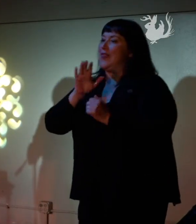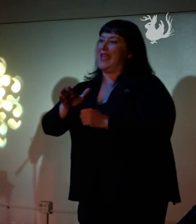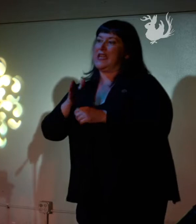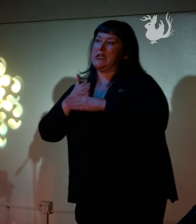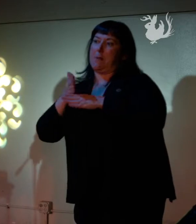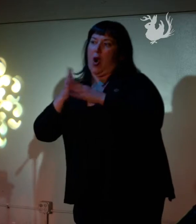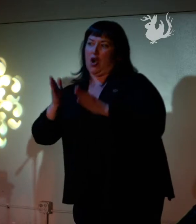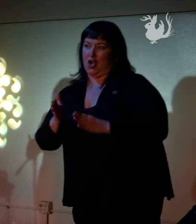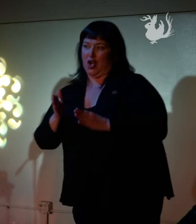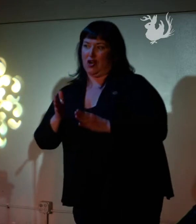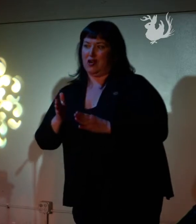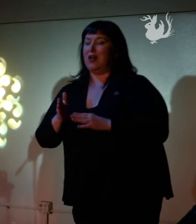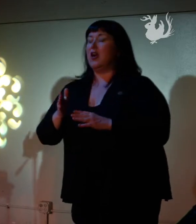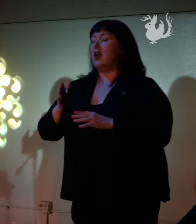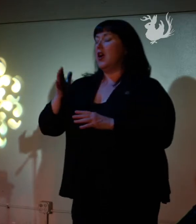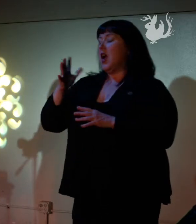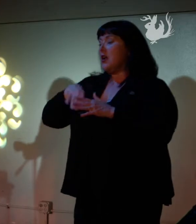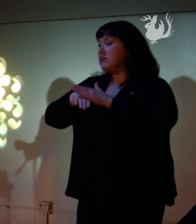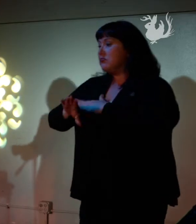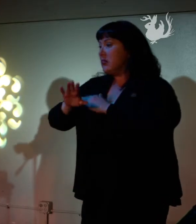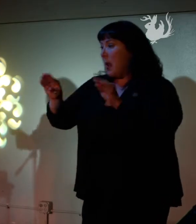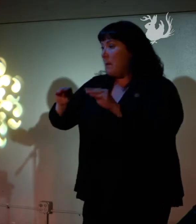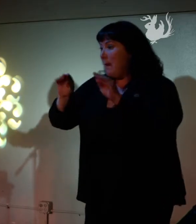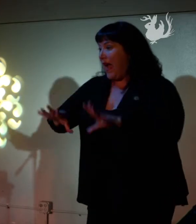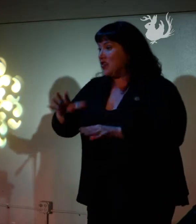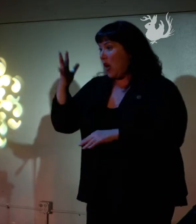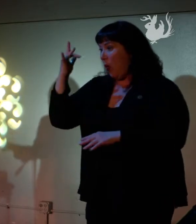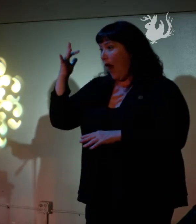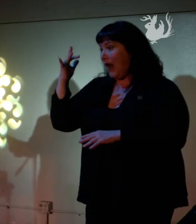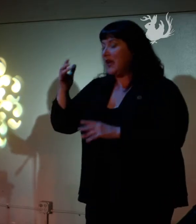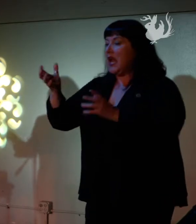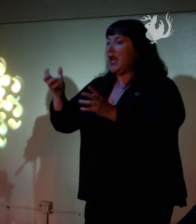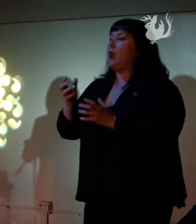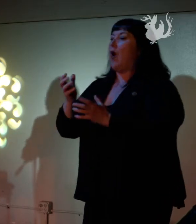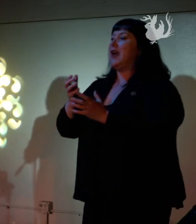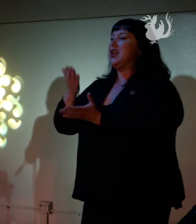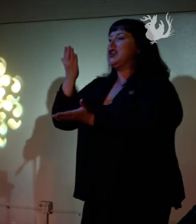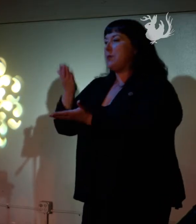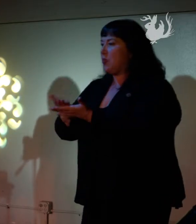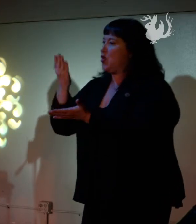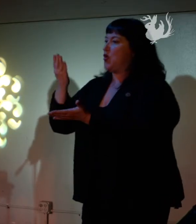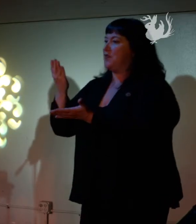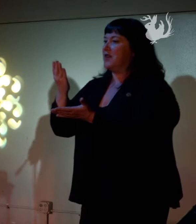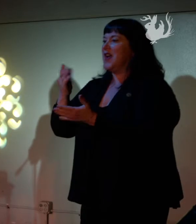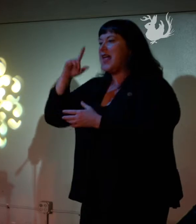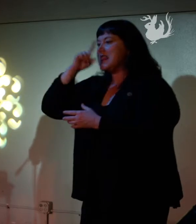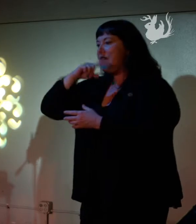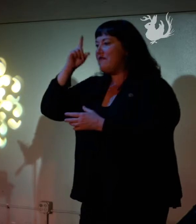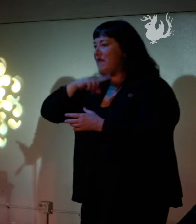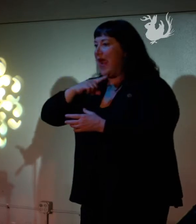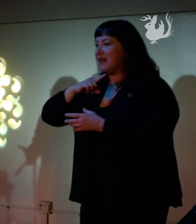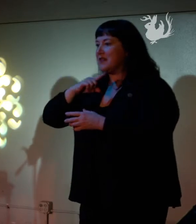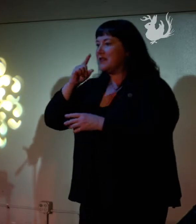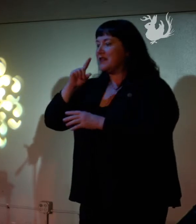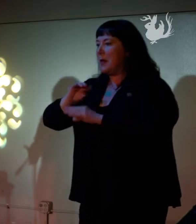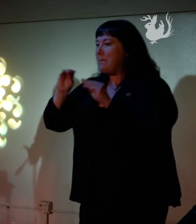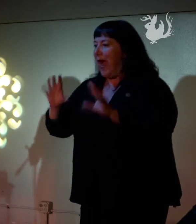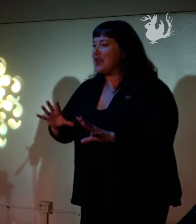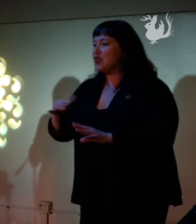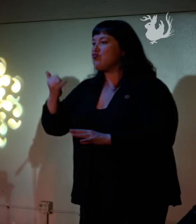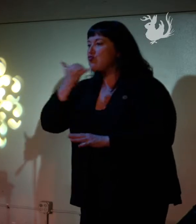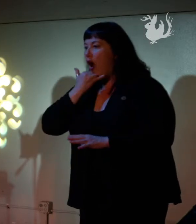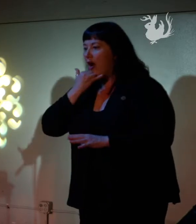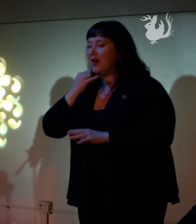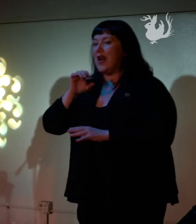the reason he got into magic was because he wanted to disprove the charlatans. He wanted to prove that these seances were not